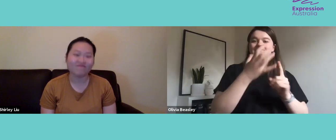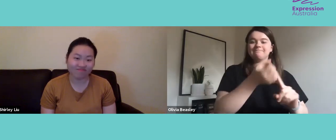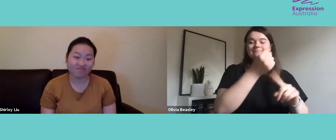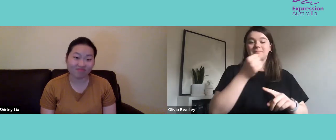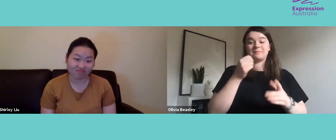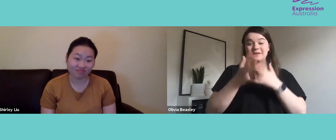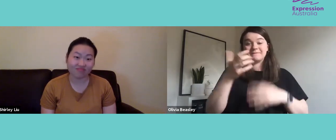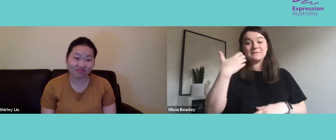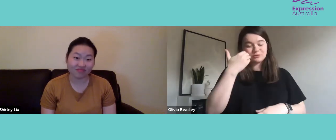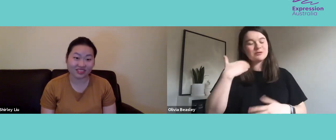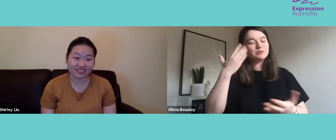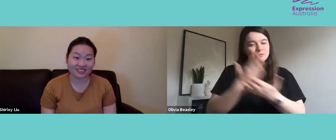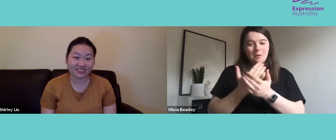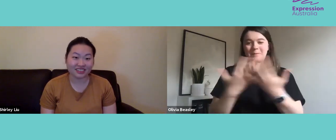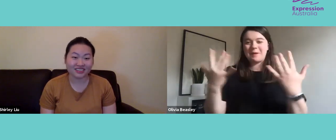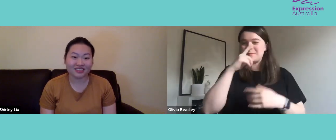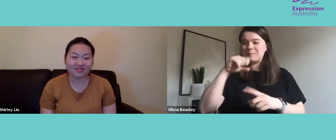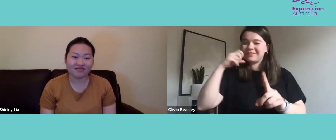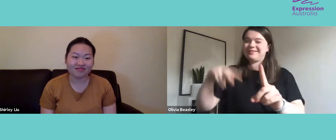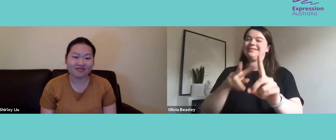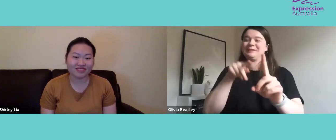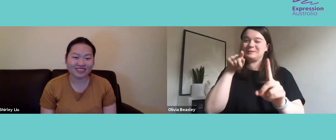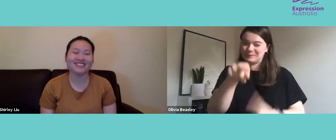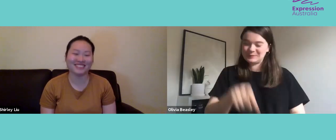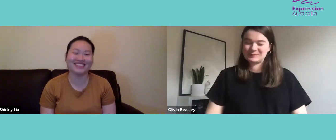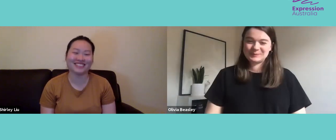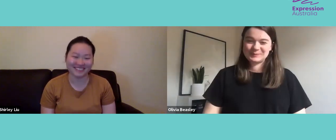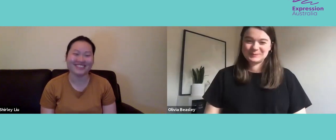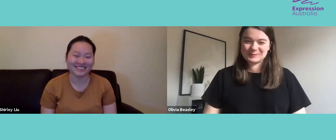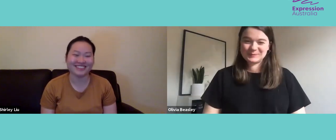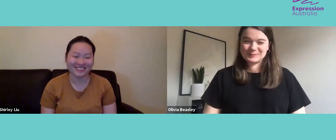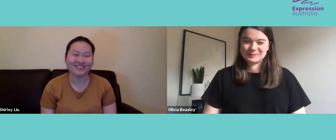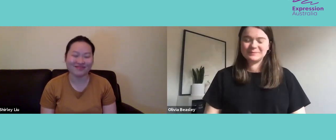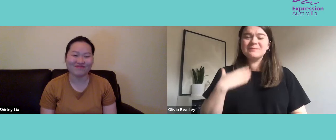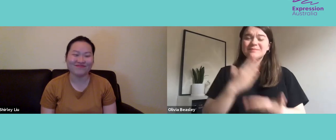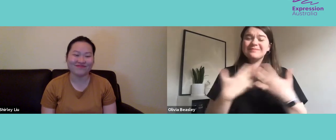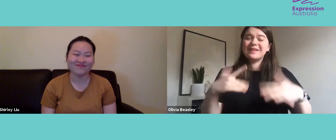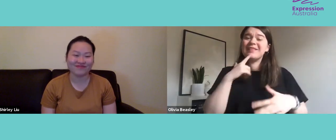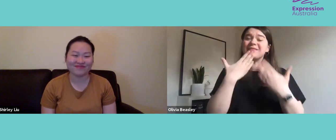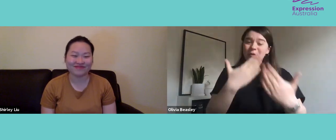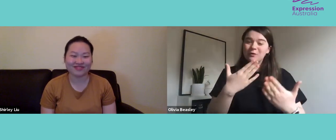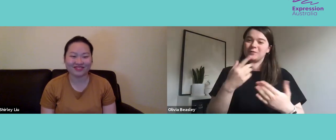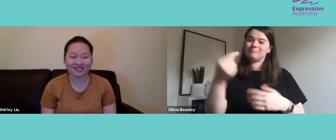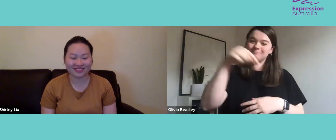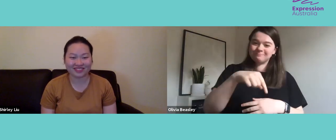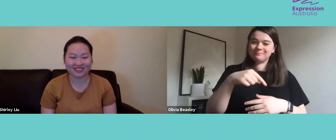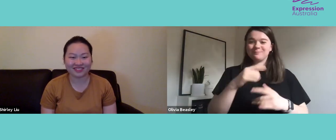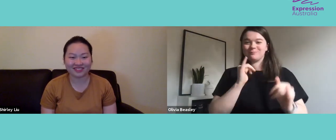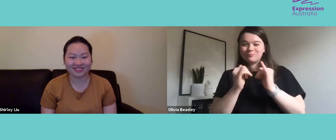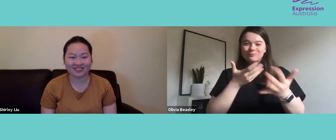imparting that you have had some great role models that are throughout your life, and hopefully one day, I'm sure,